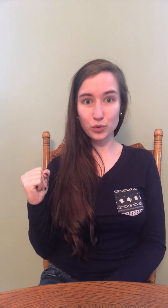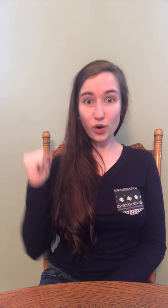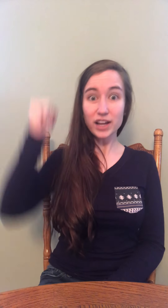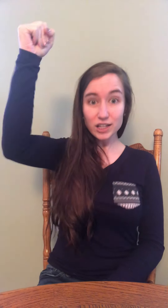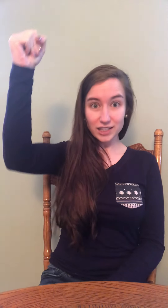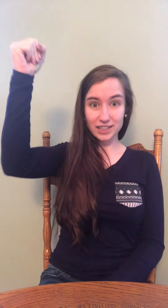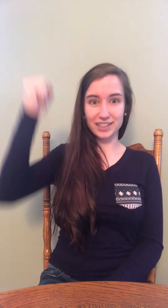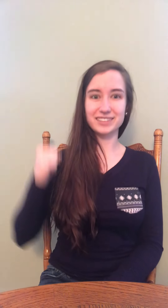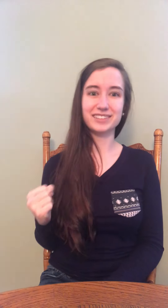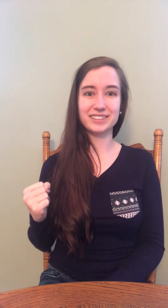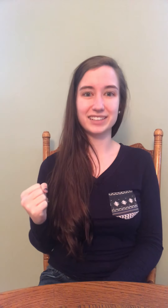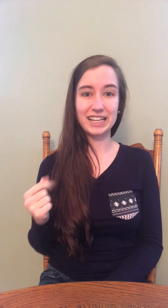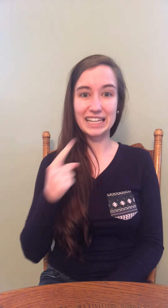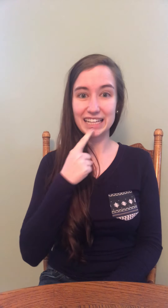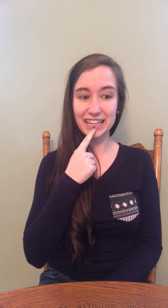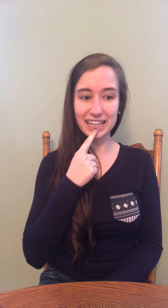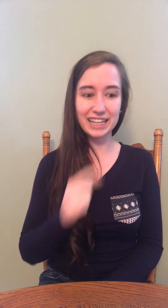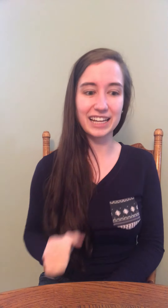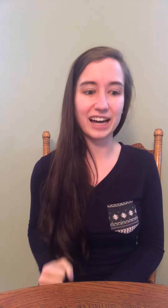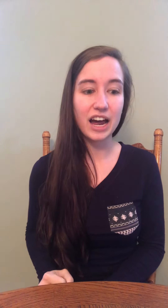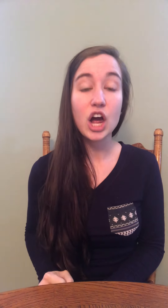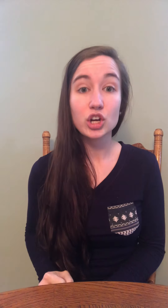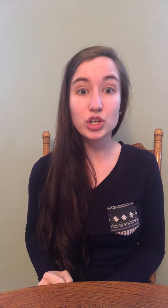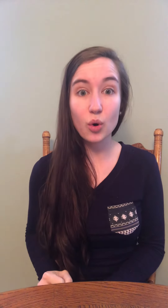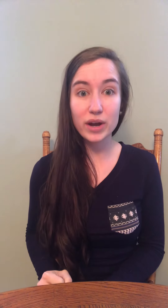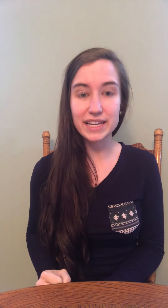Broil. L. Noise.